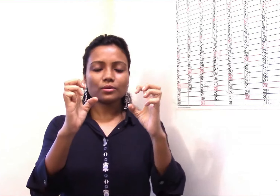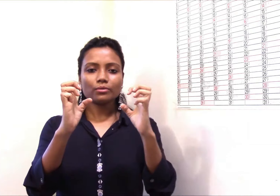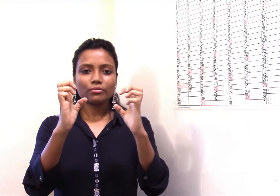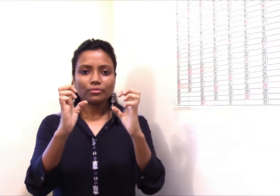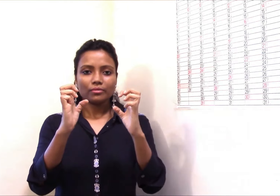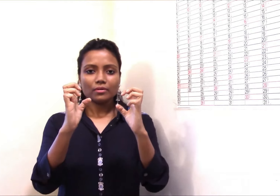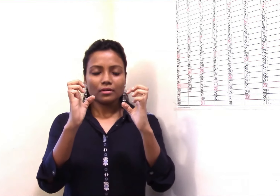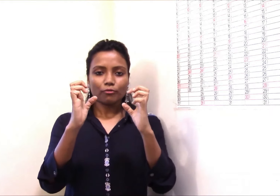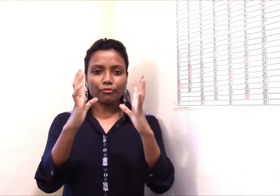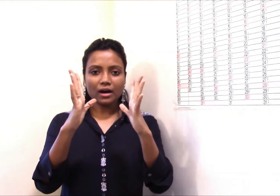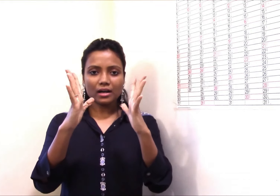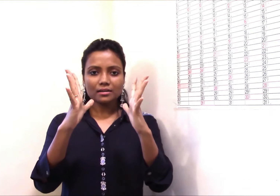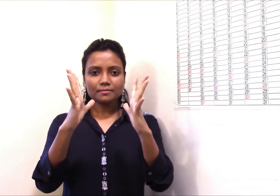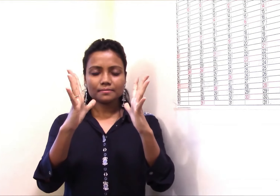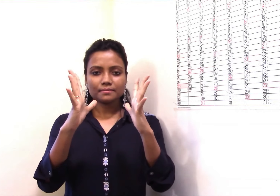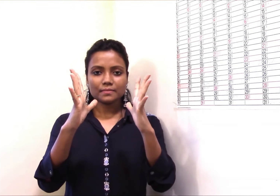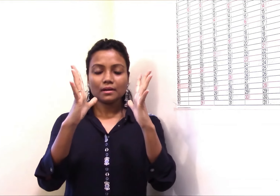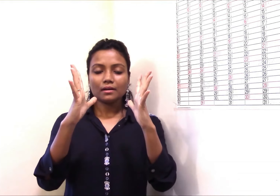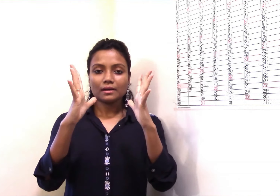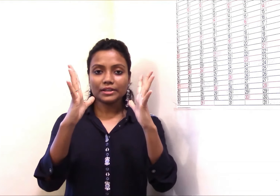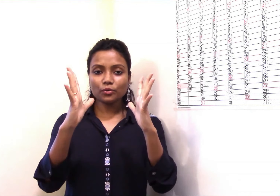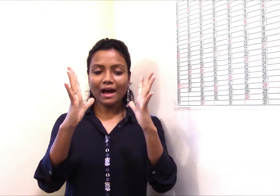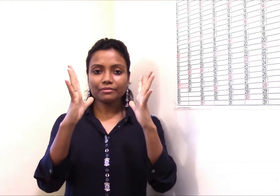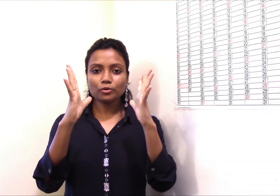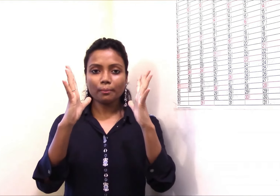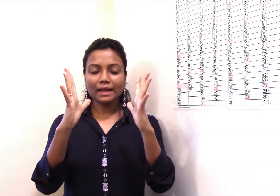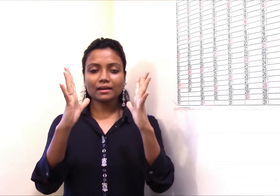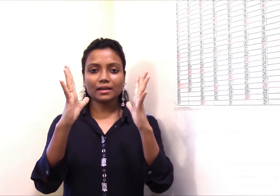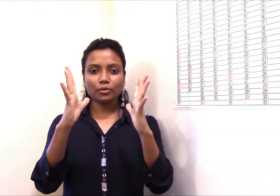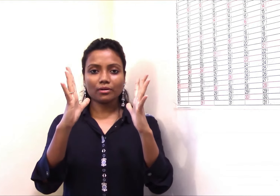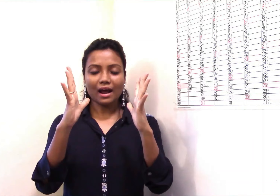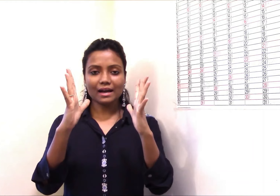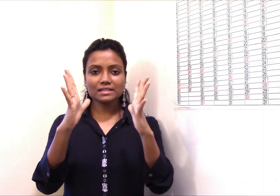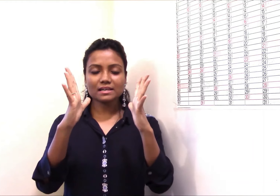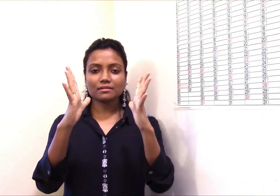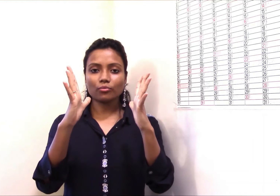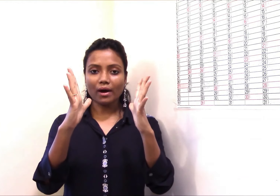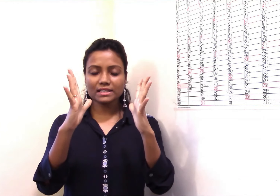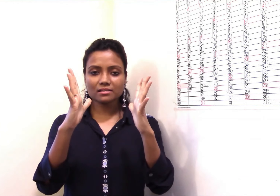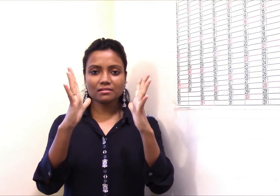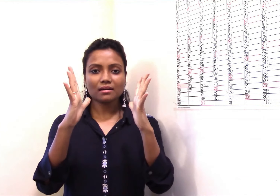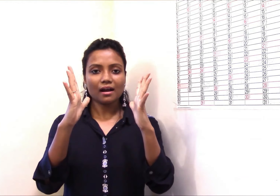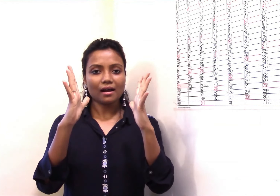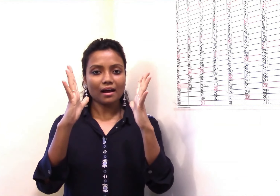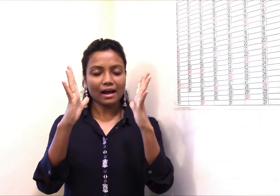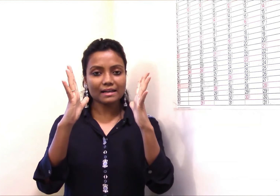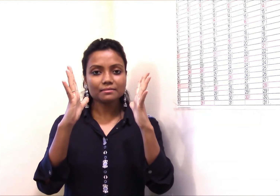so one, you have to make your hand wider and